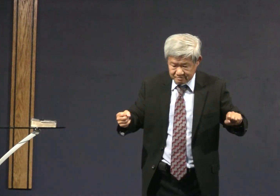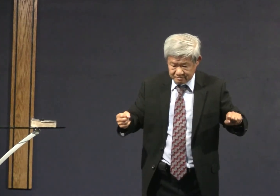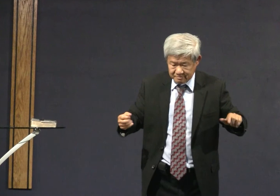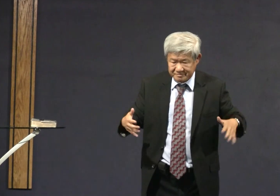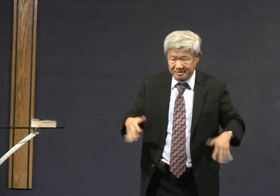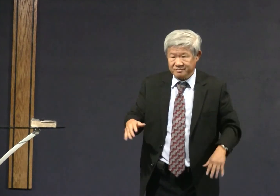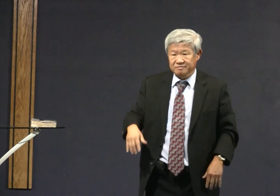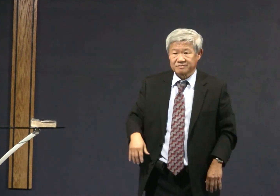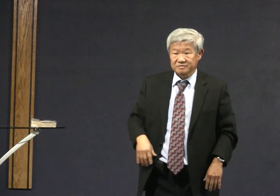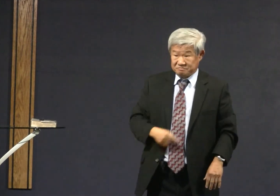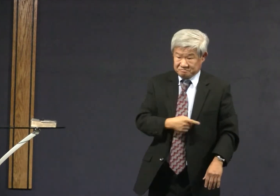you're still saved